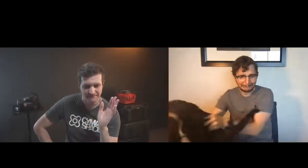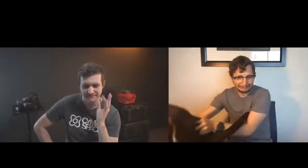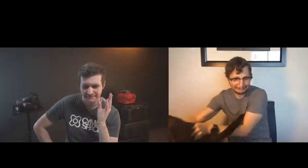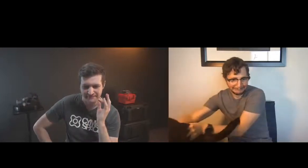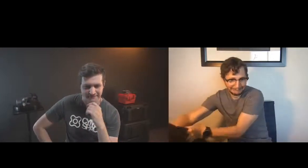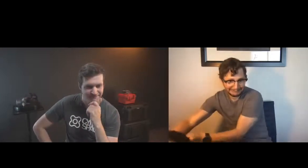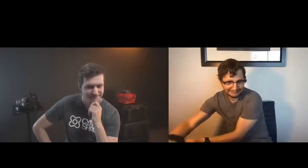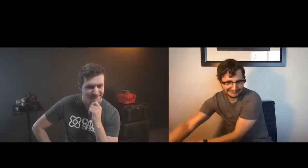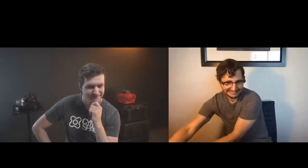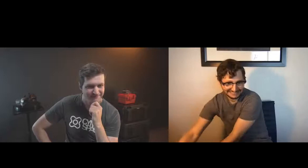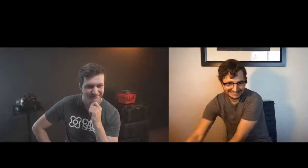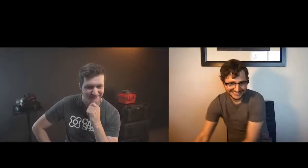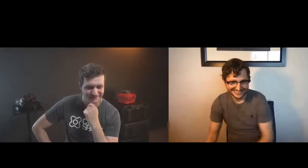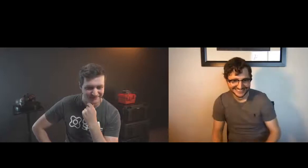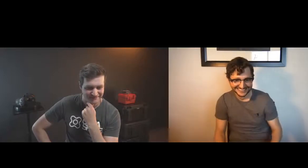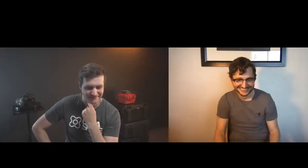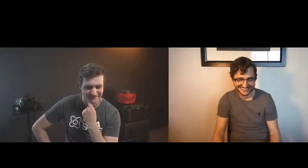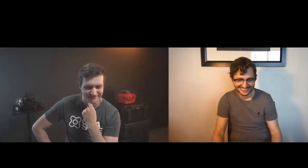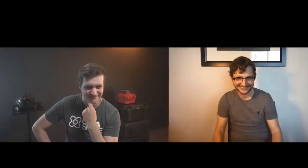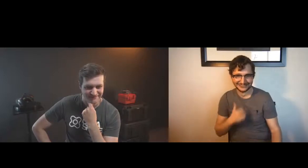hello cat